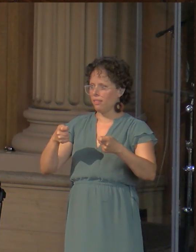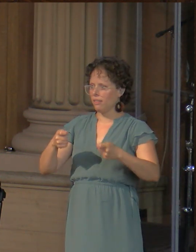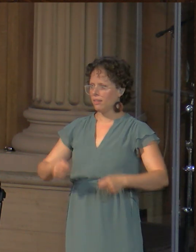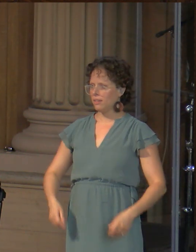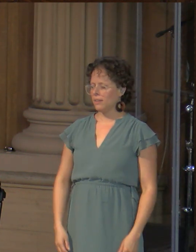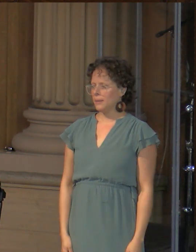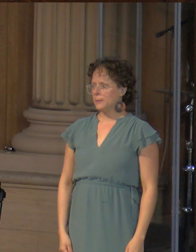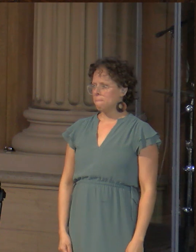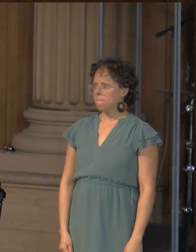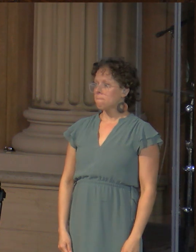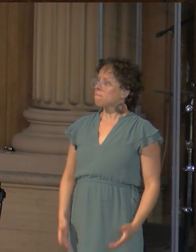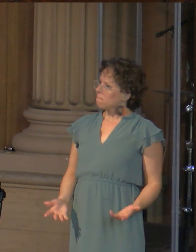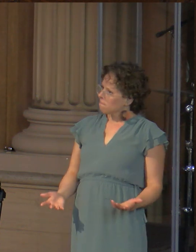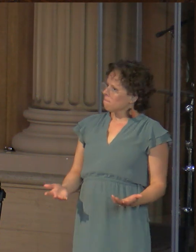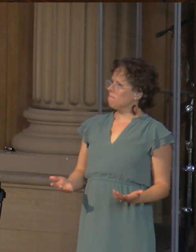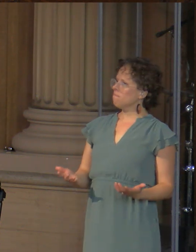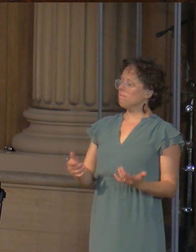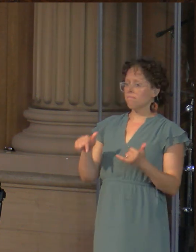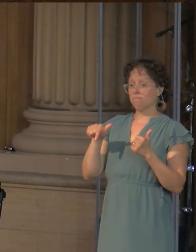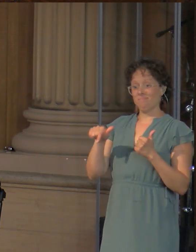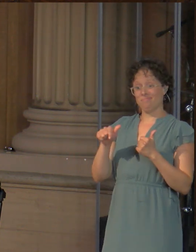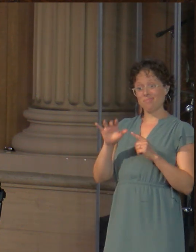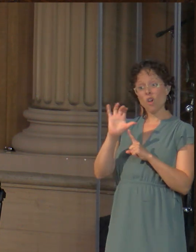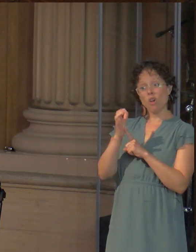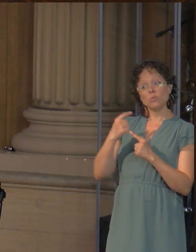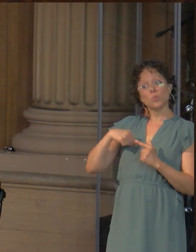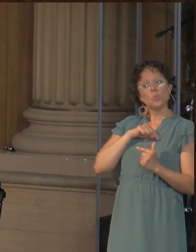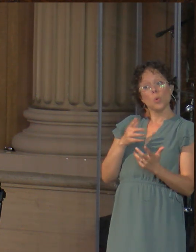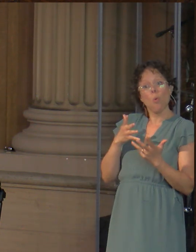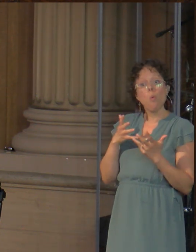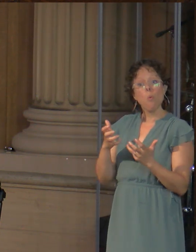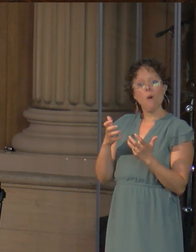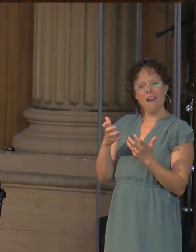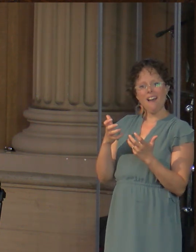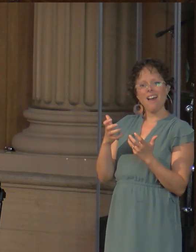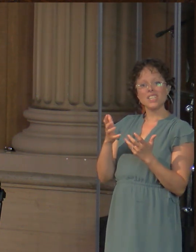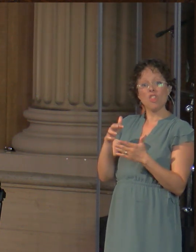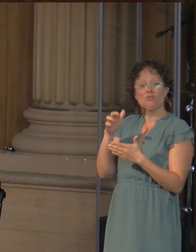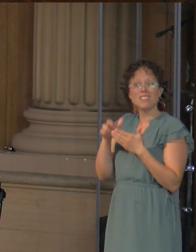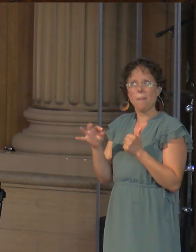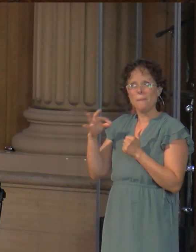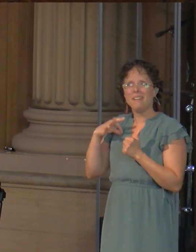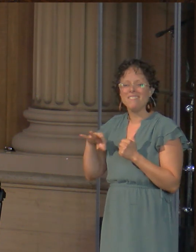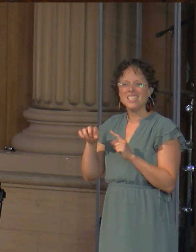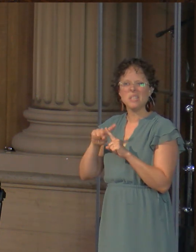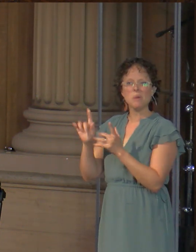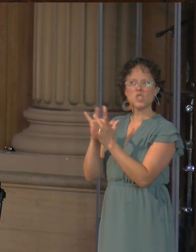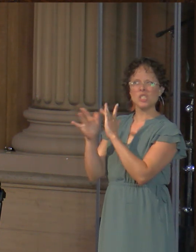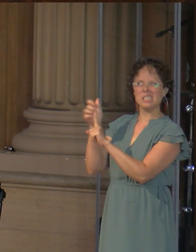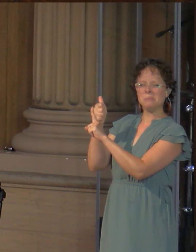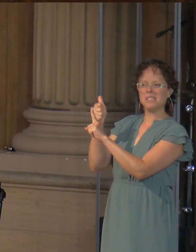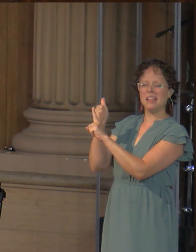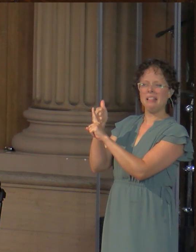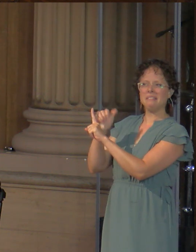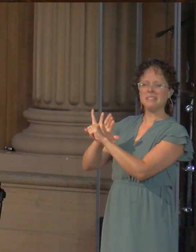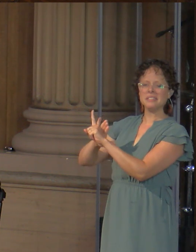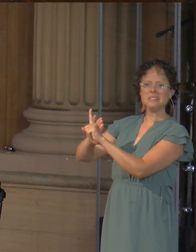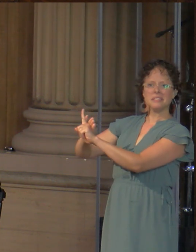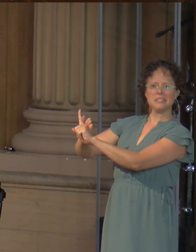And so we live in a culture that wants the fruits of Christianity but rejects the rule of Jesus. I know I've read this quote